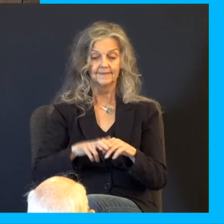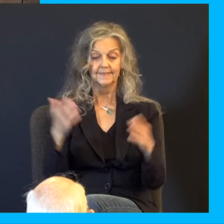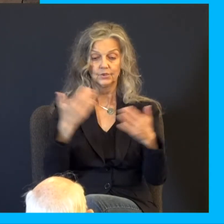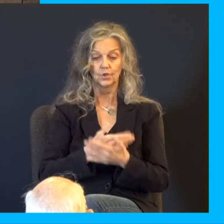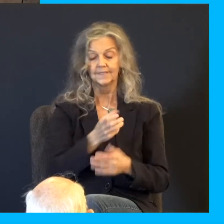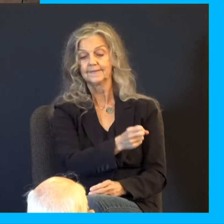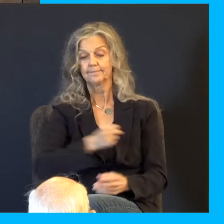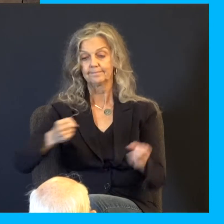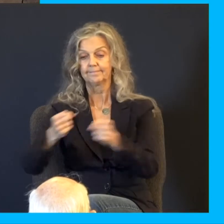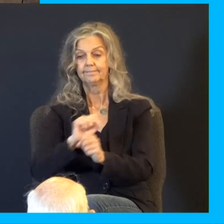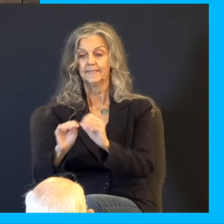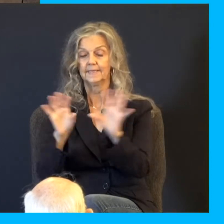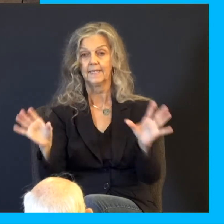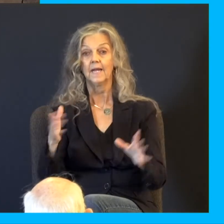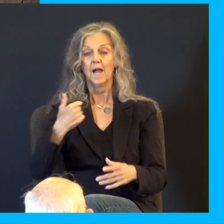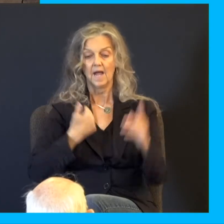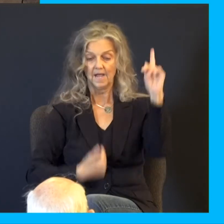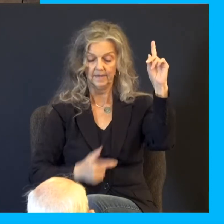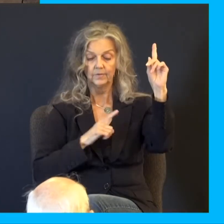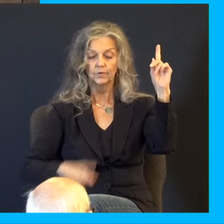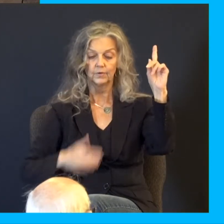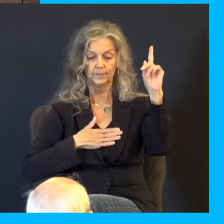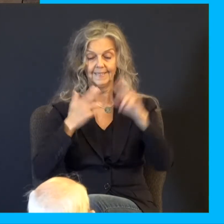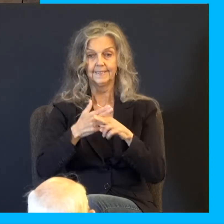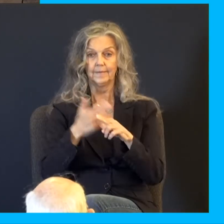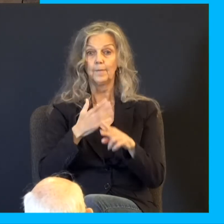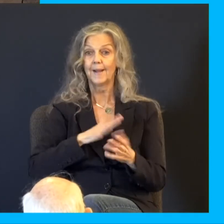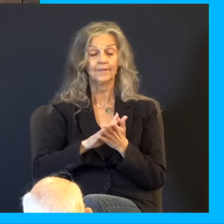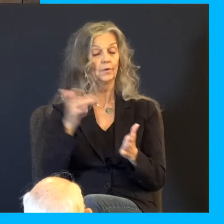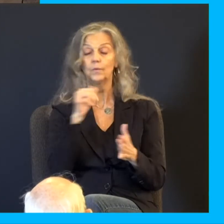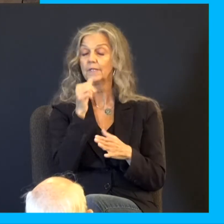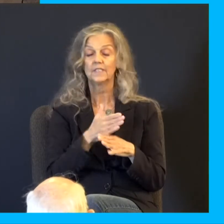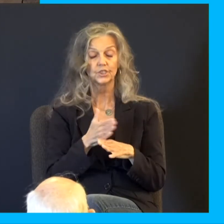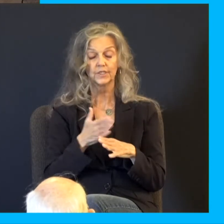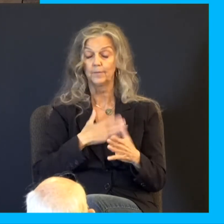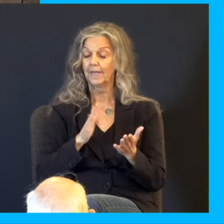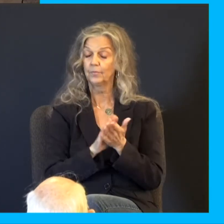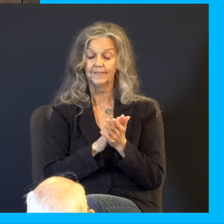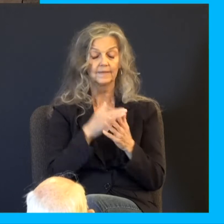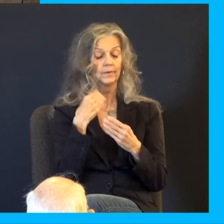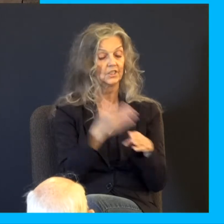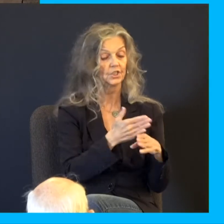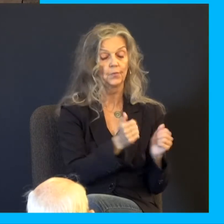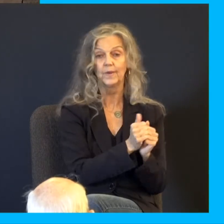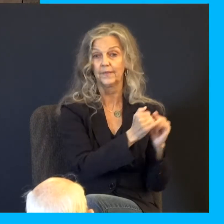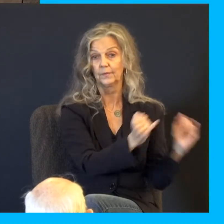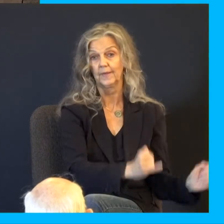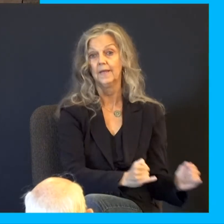the Lord that is my name, and my glory will I not give to another, neither my praise to graven images. Behold, the former things are come to pass.